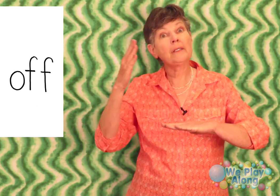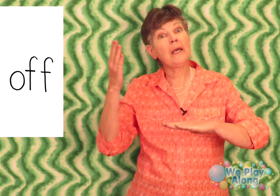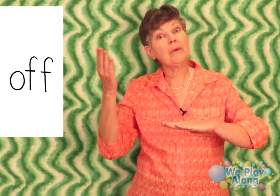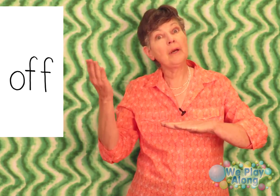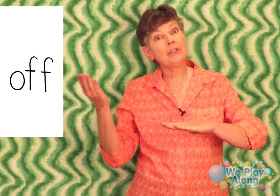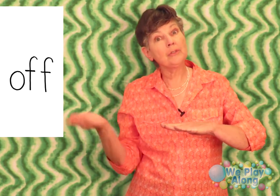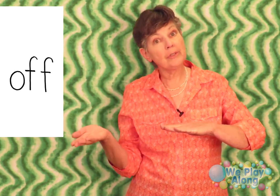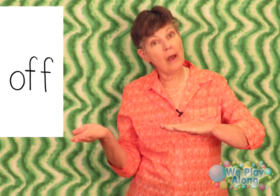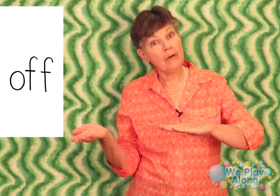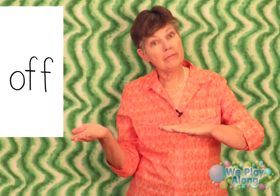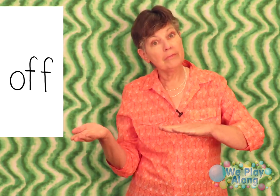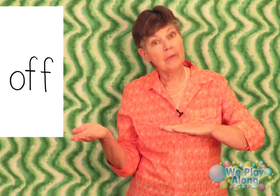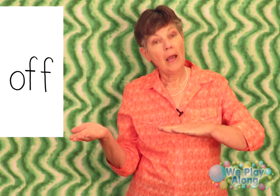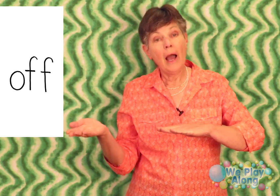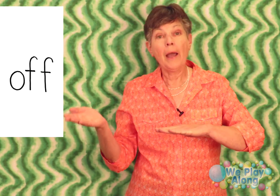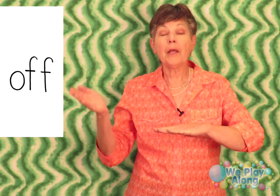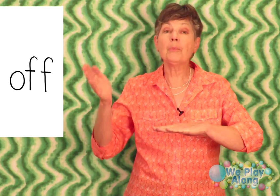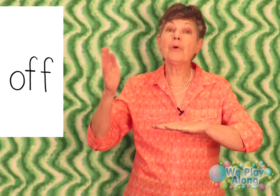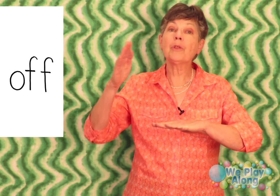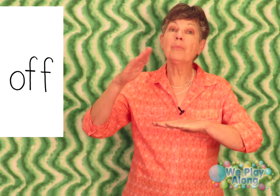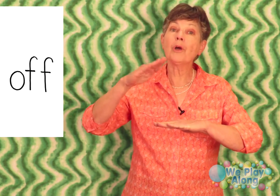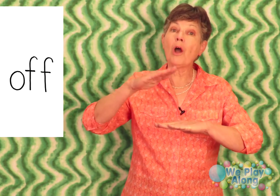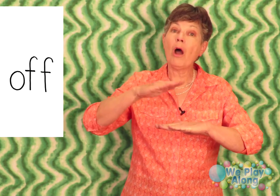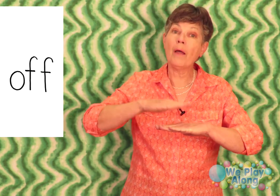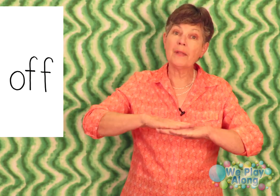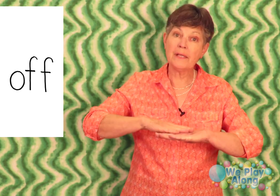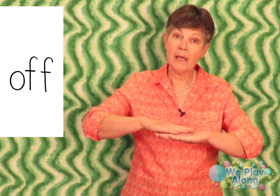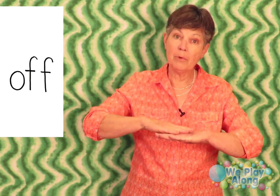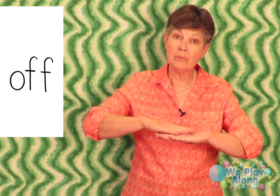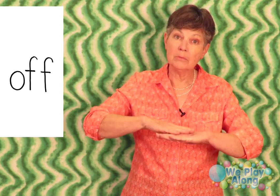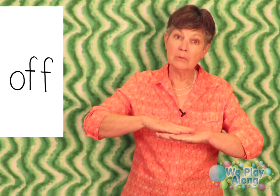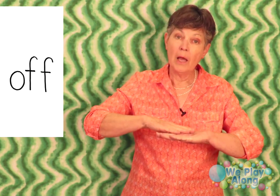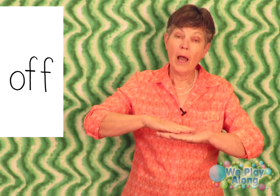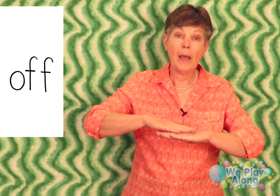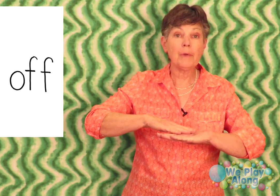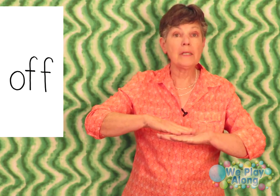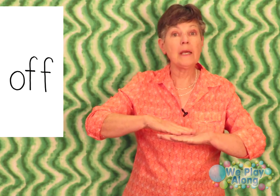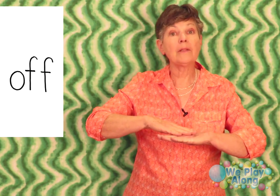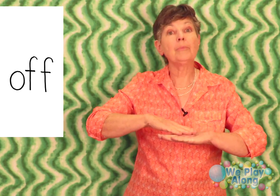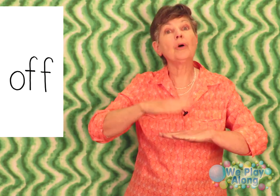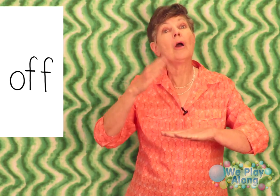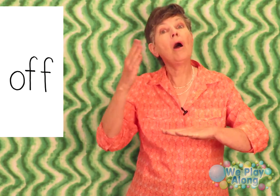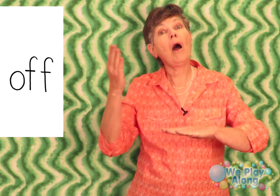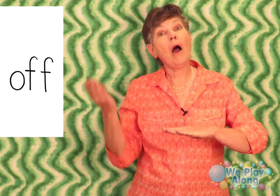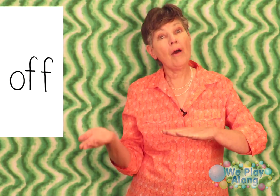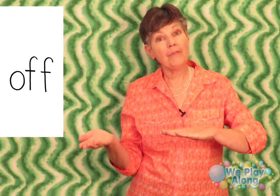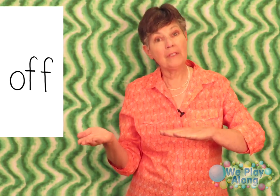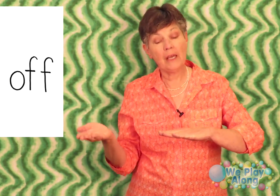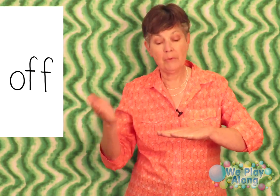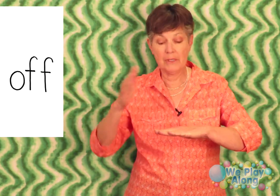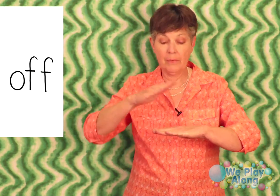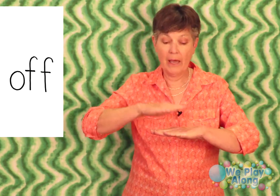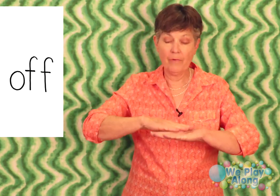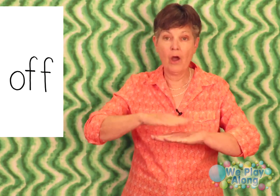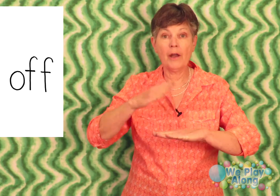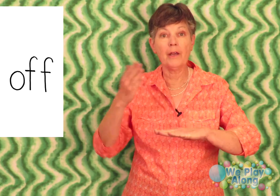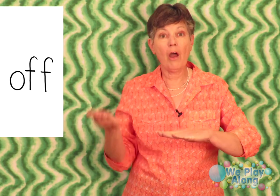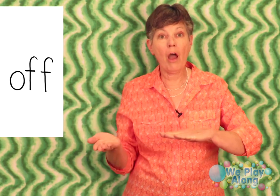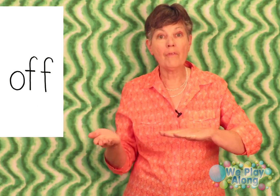to take my shoes off I'm going to put the book on the table I'm going to take the book off the table see we have on and off